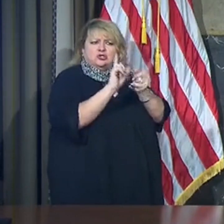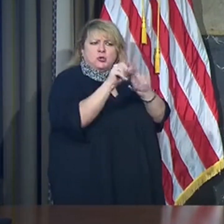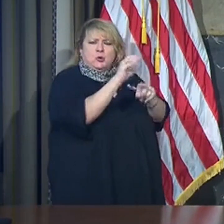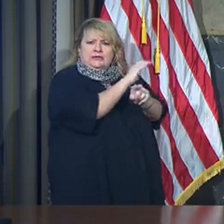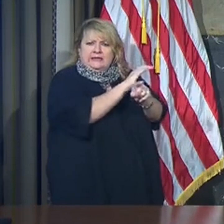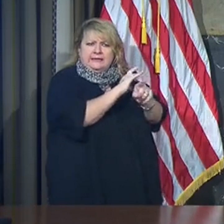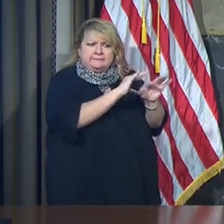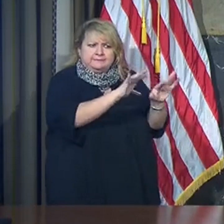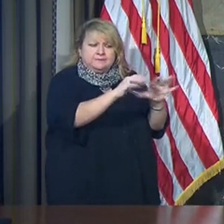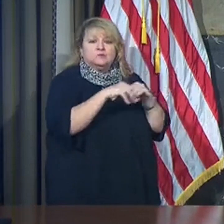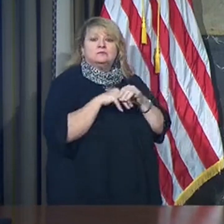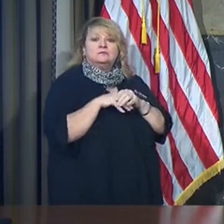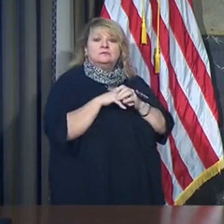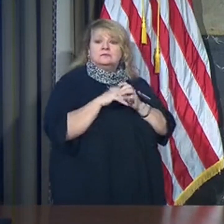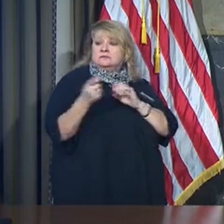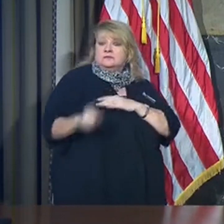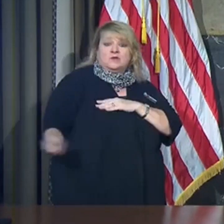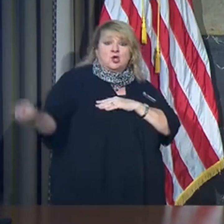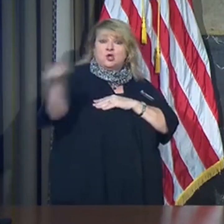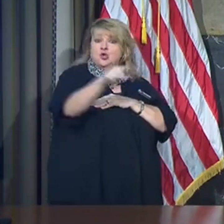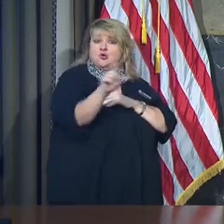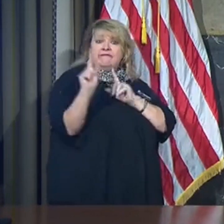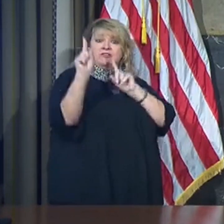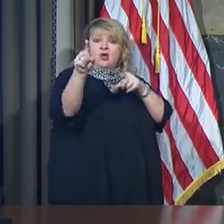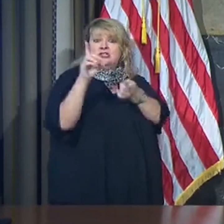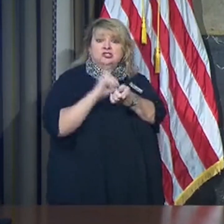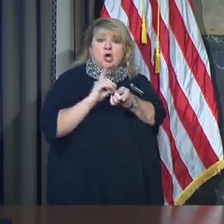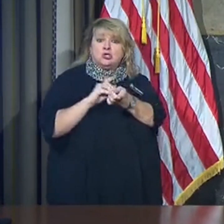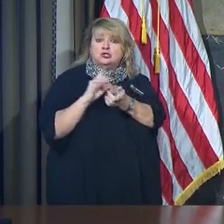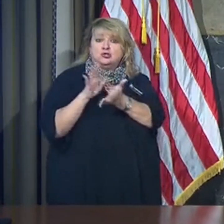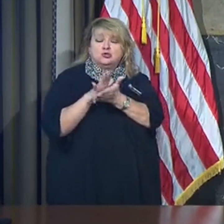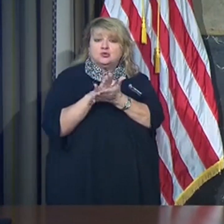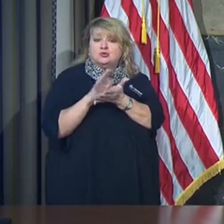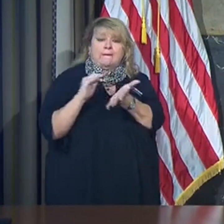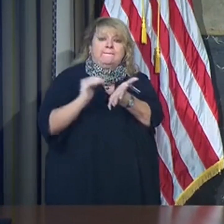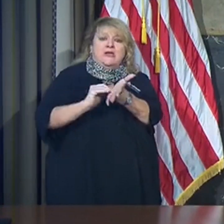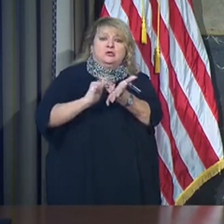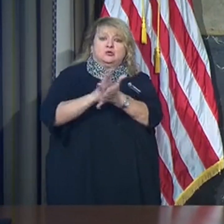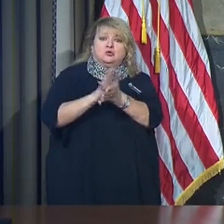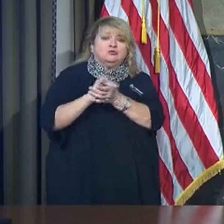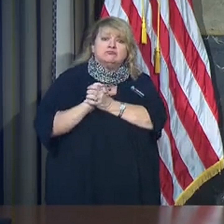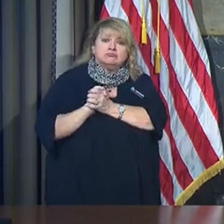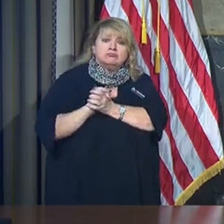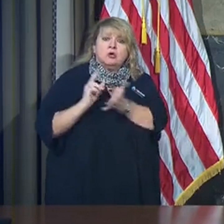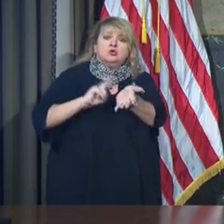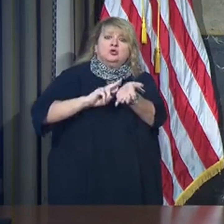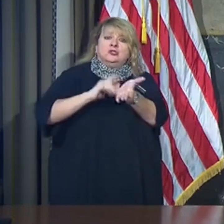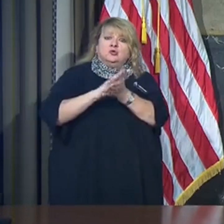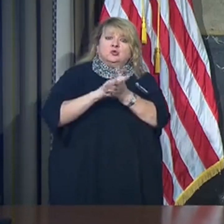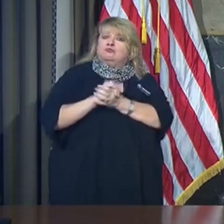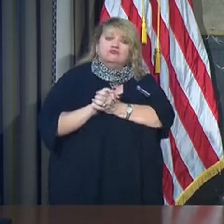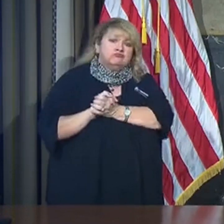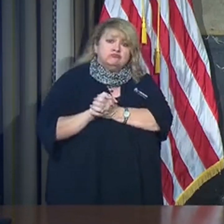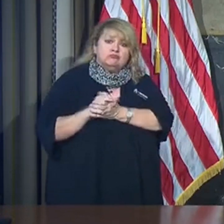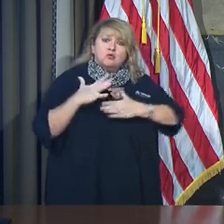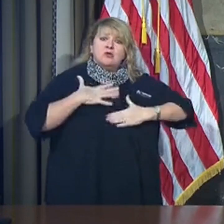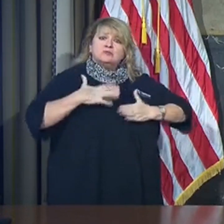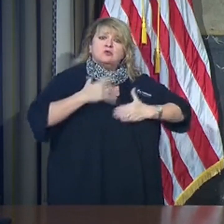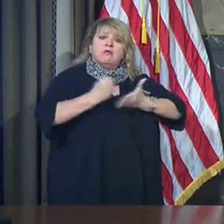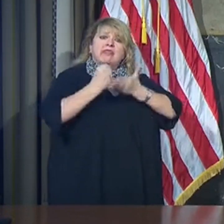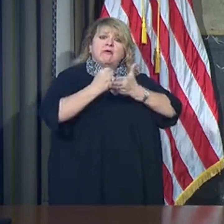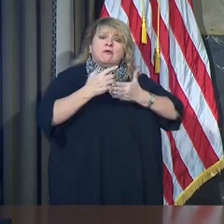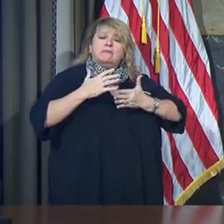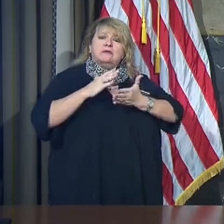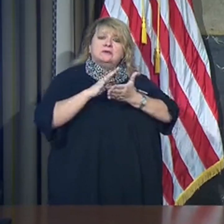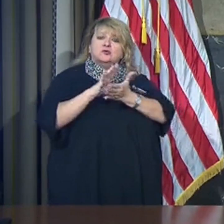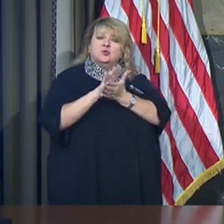gone to medical school, while they have not gone to nursing school, while they not have all gone to respiratory therapy school, nor are they